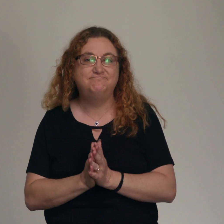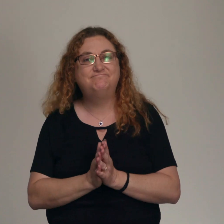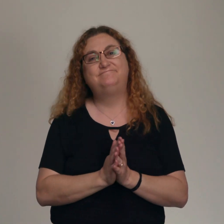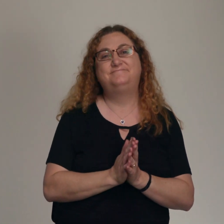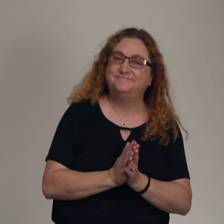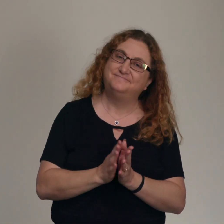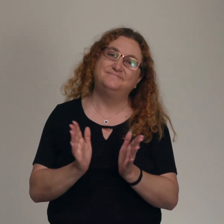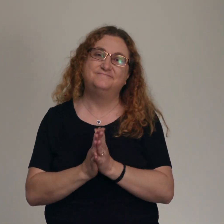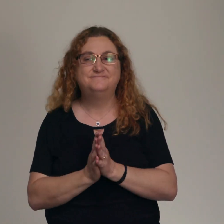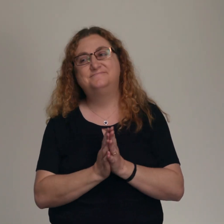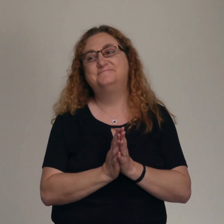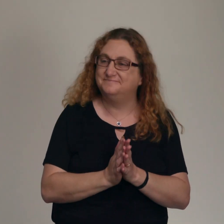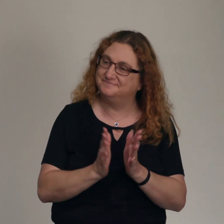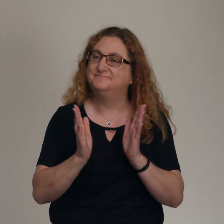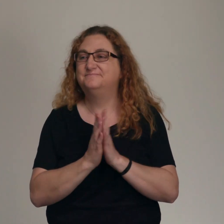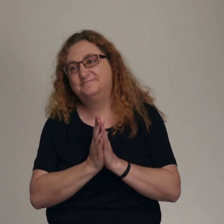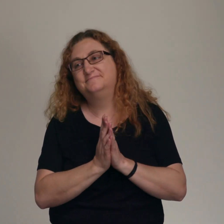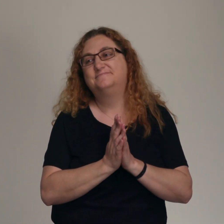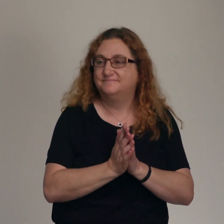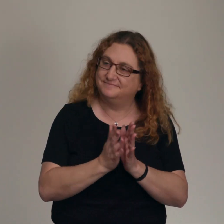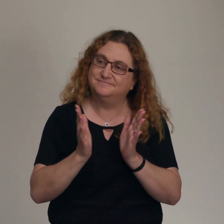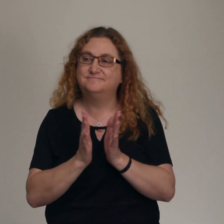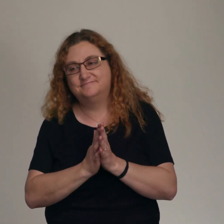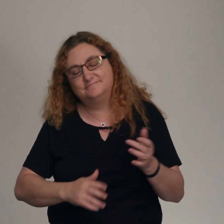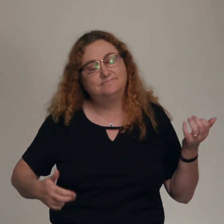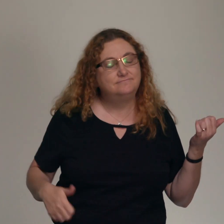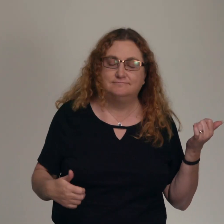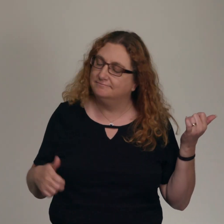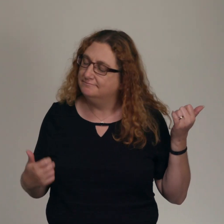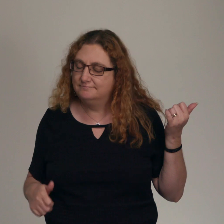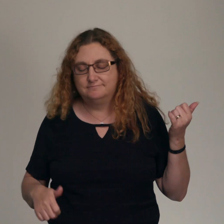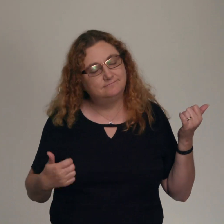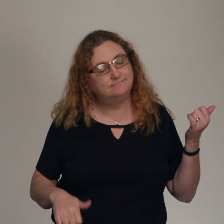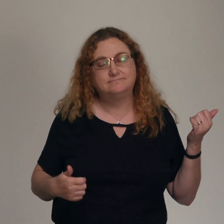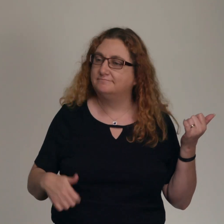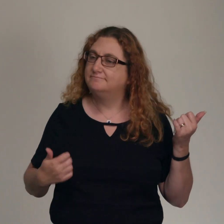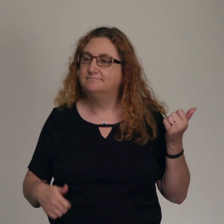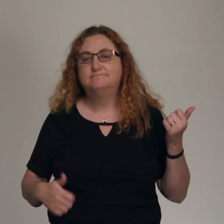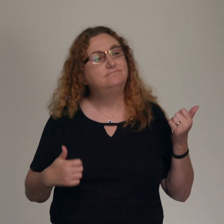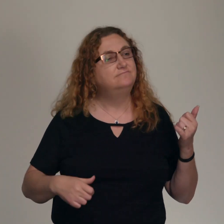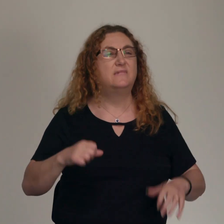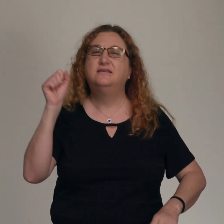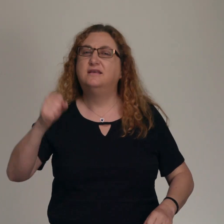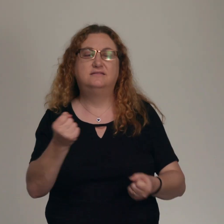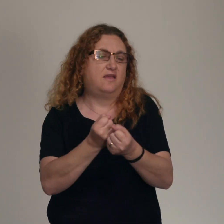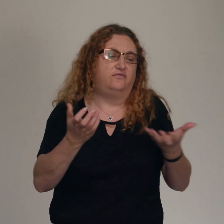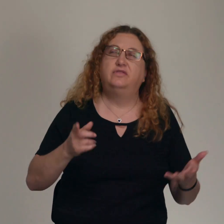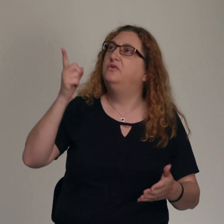that You've done for me